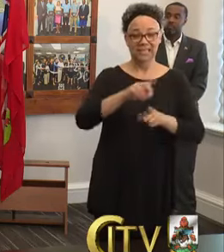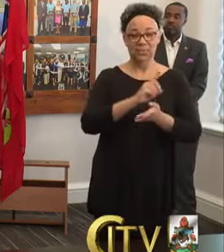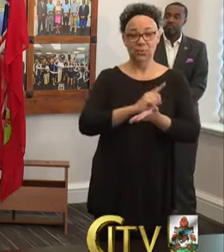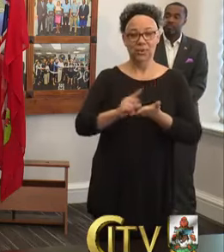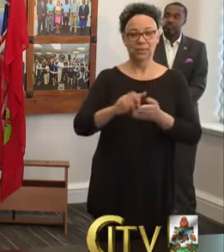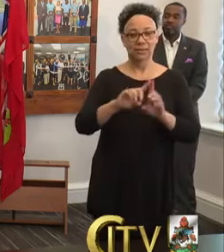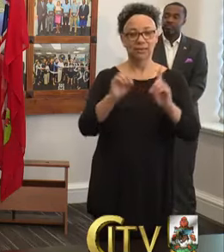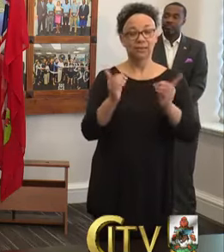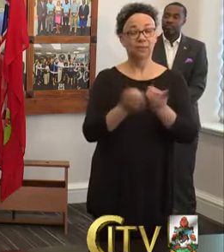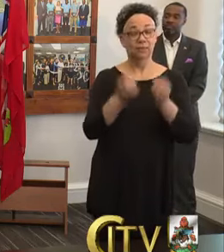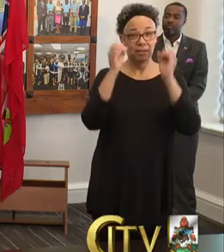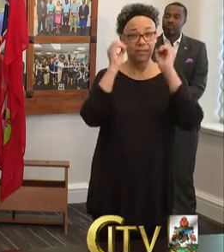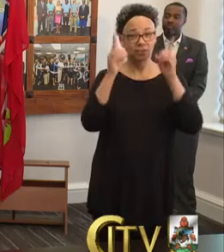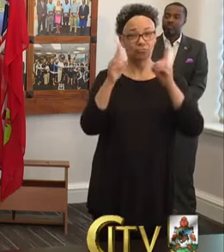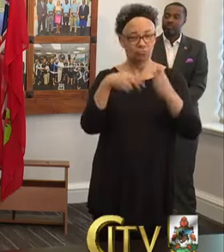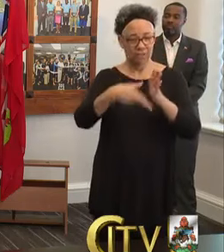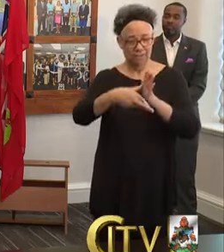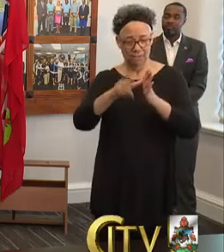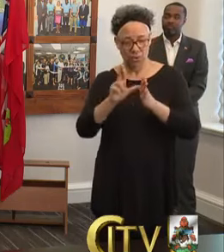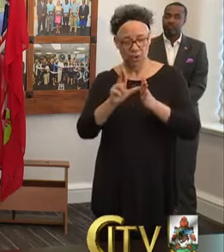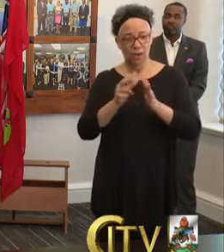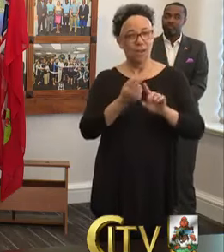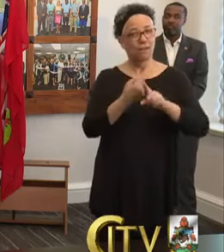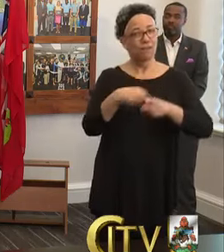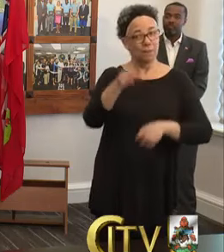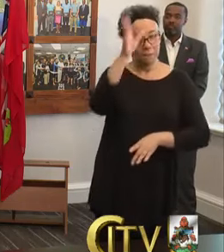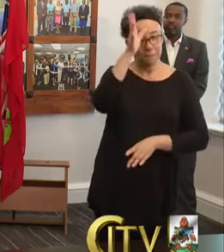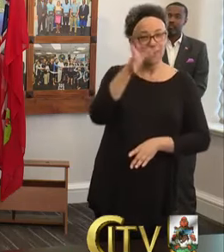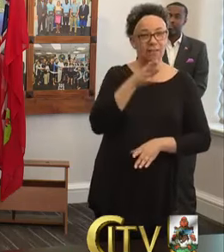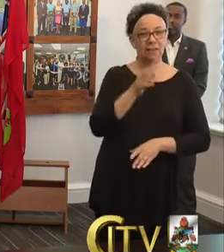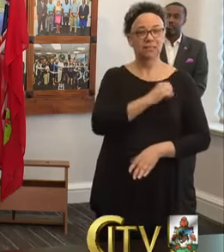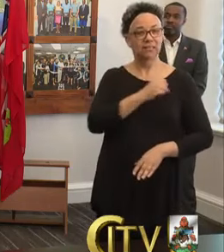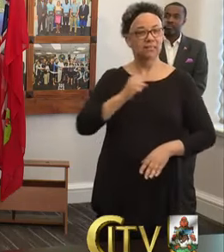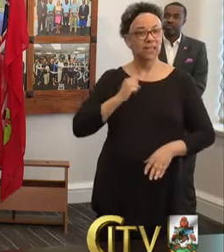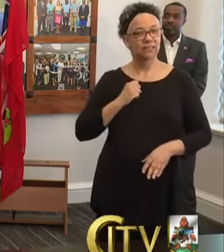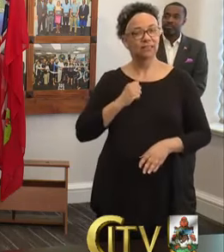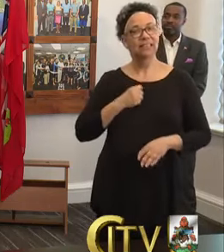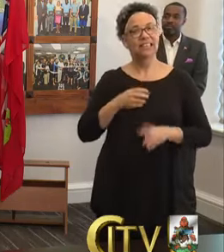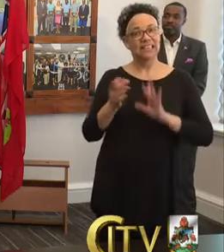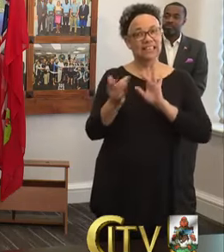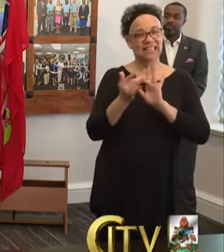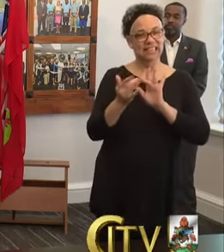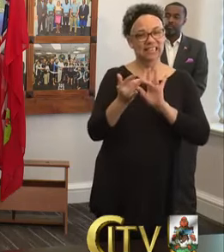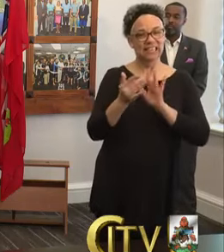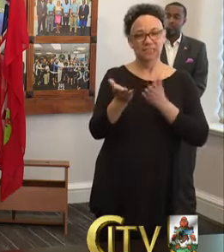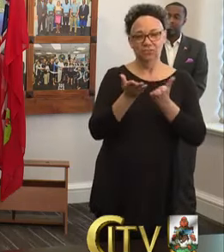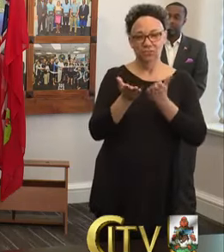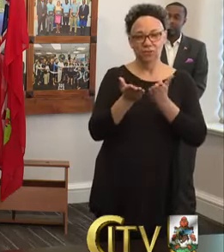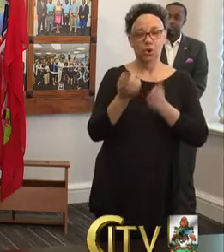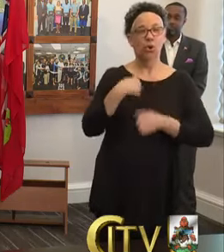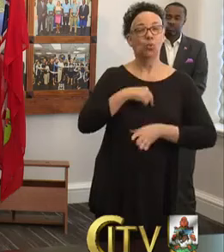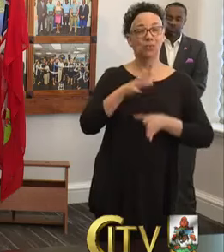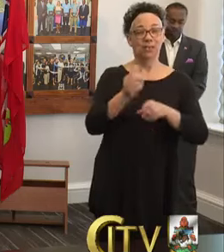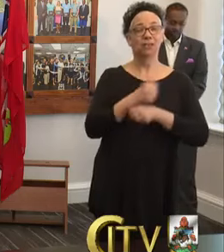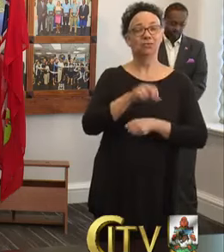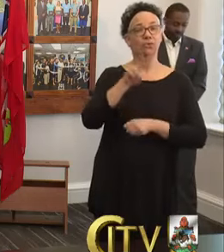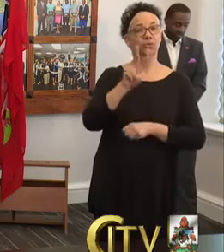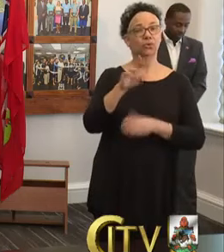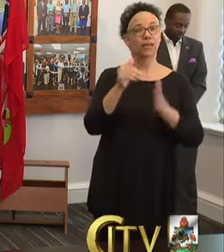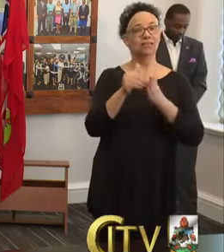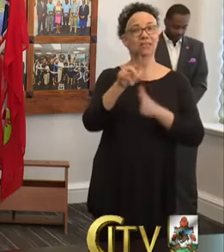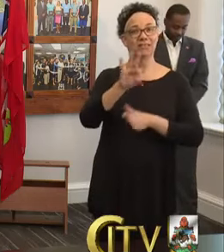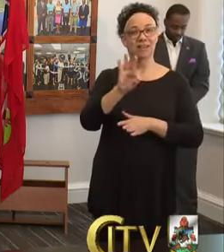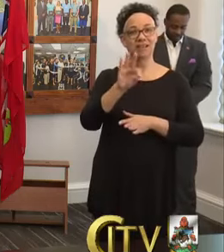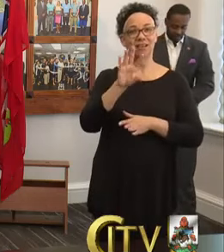will begin reviewing the data from parent and staff technology and internet surveys. As of today we have received 2,940